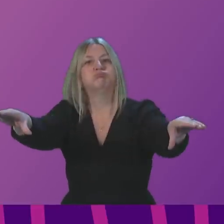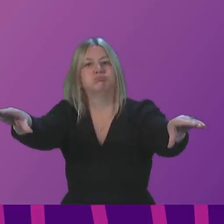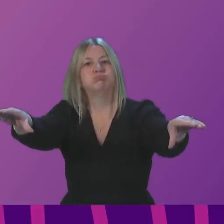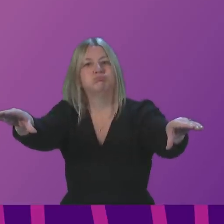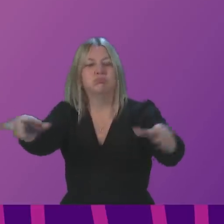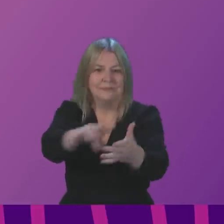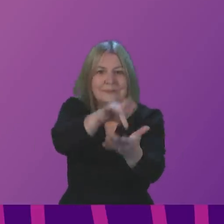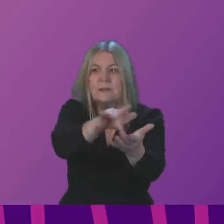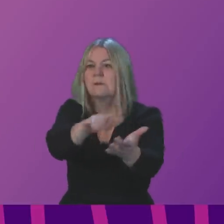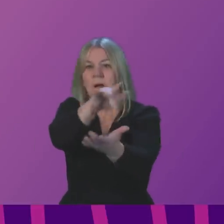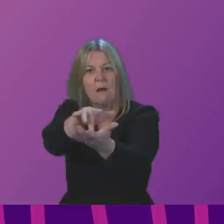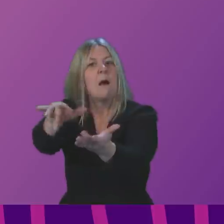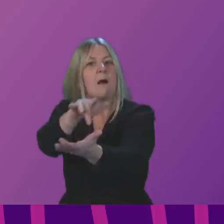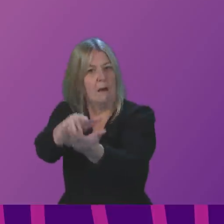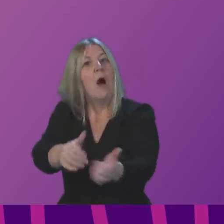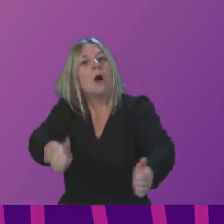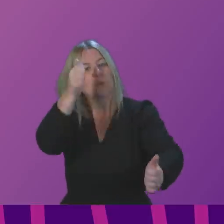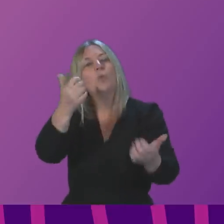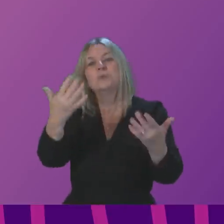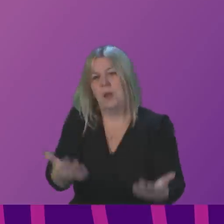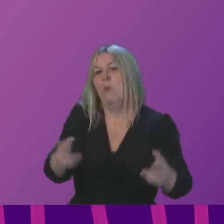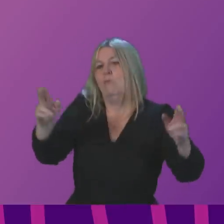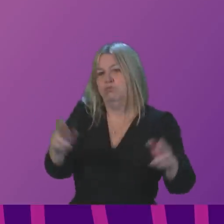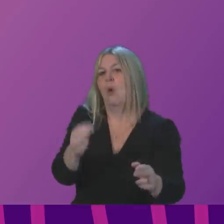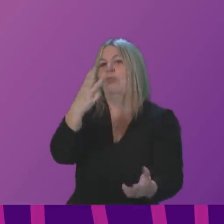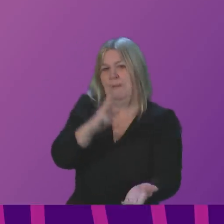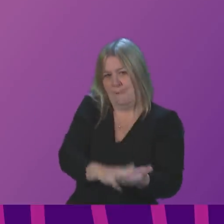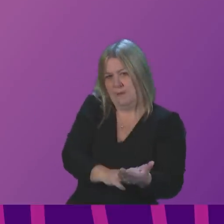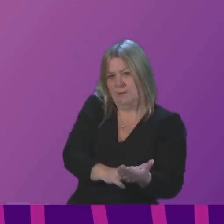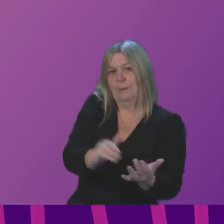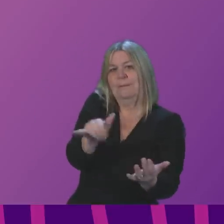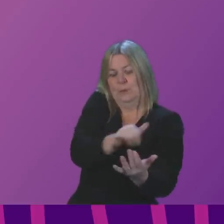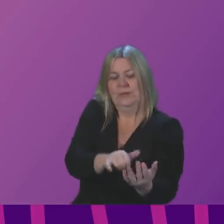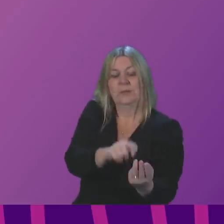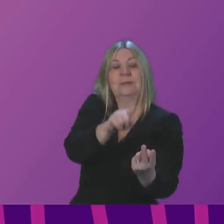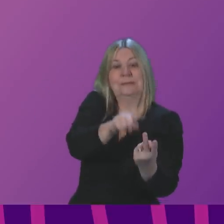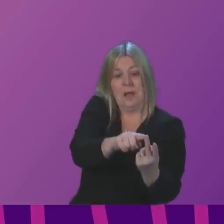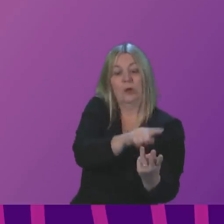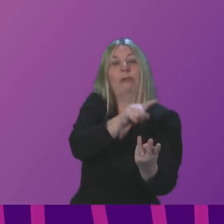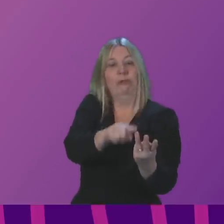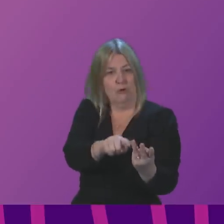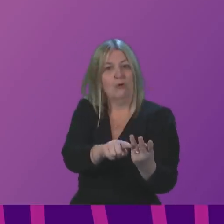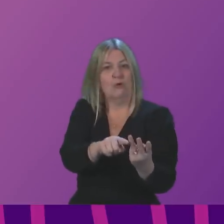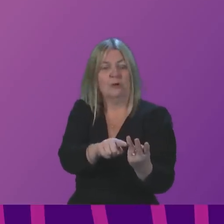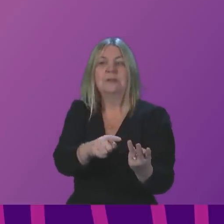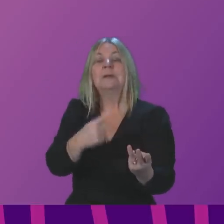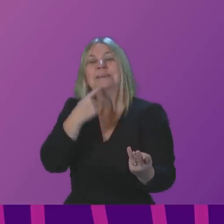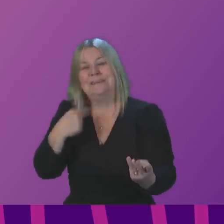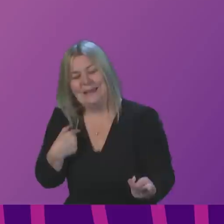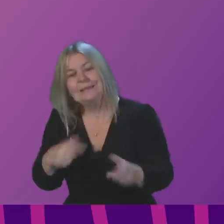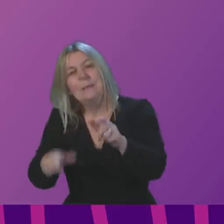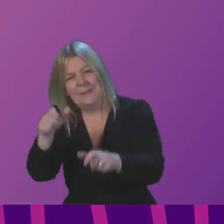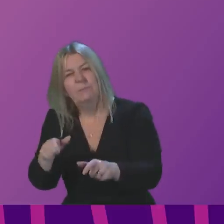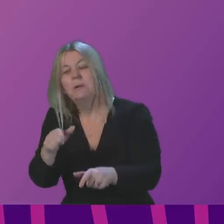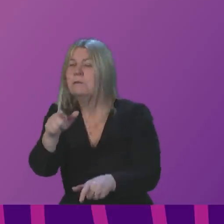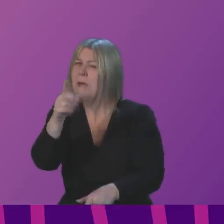vaccination clinics everywhere across Scotland. It is important that people who had that experience yesterday, let me stress, it was a